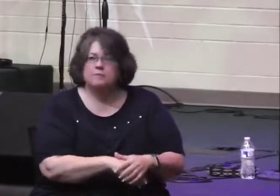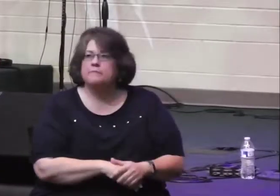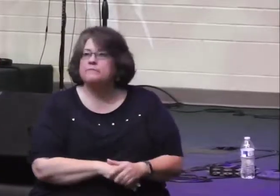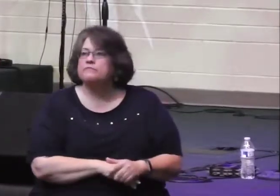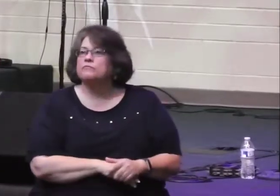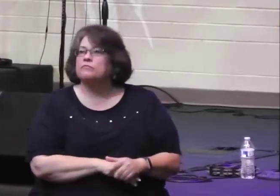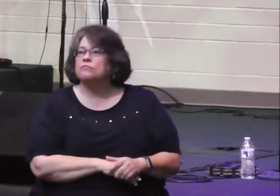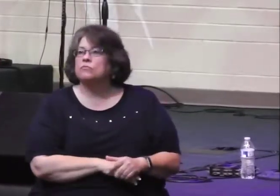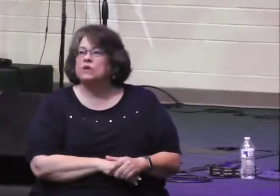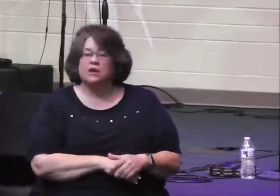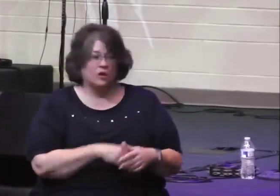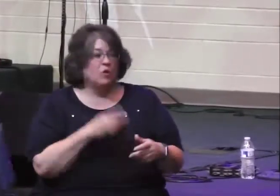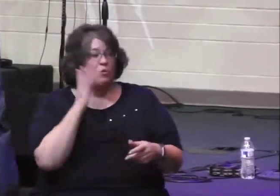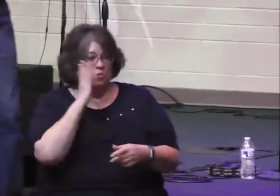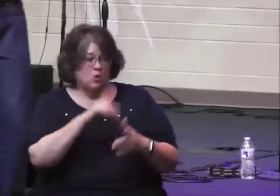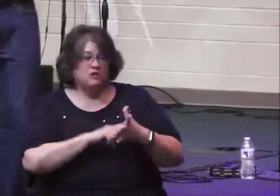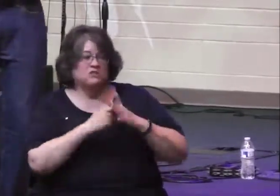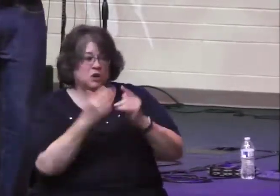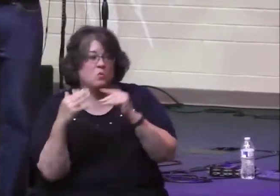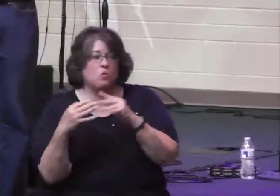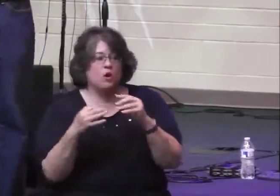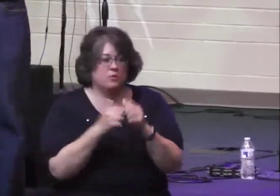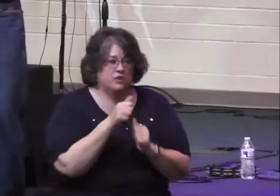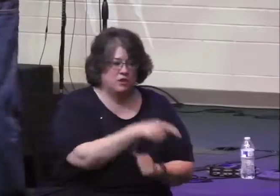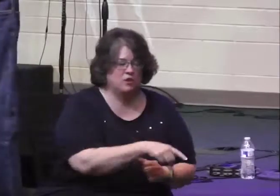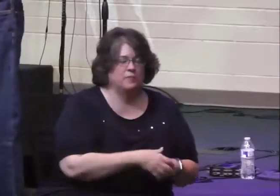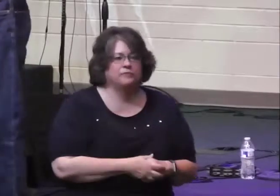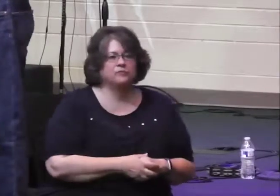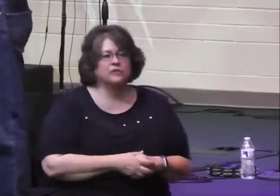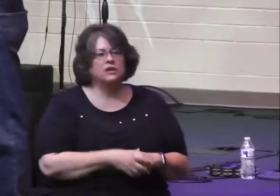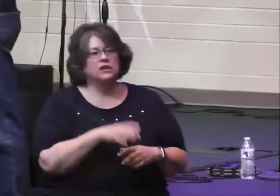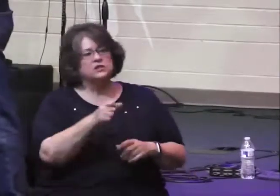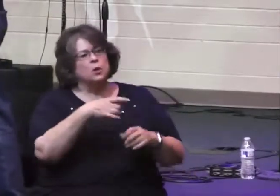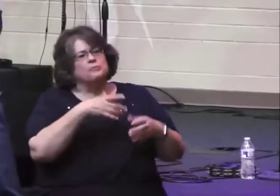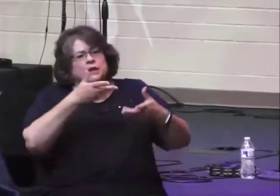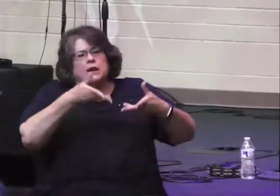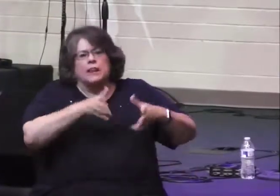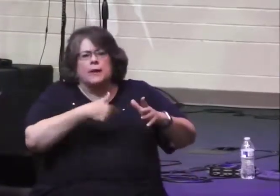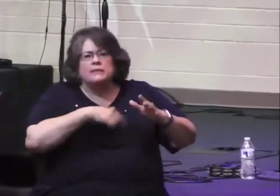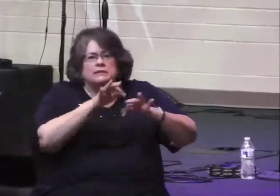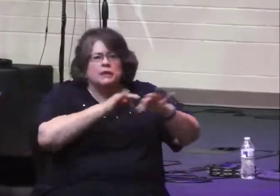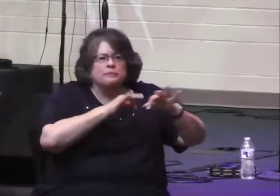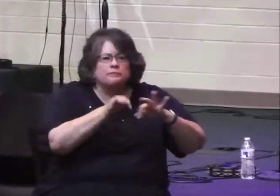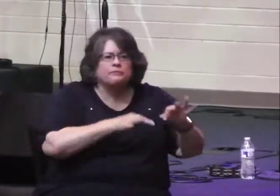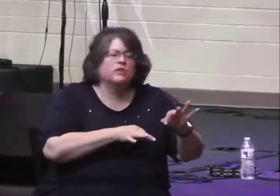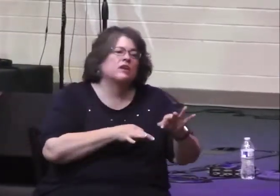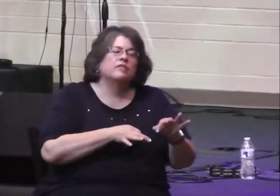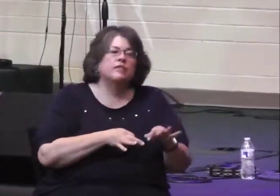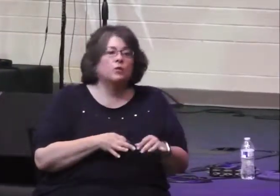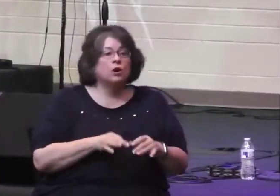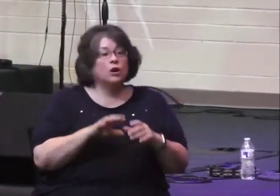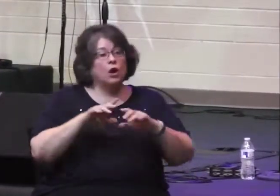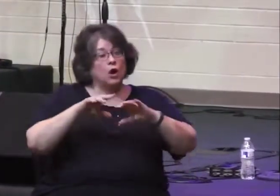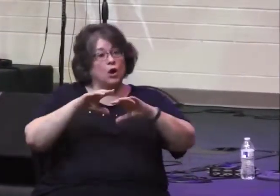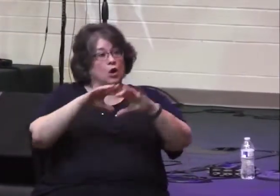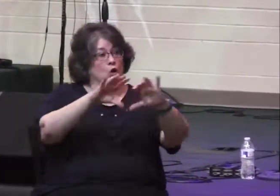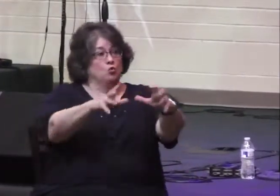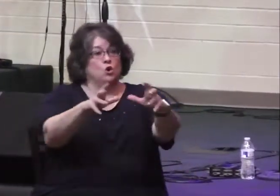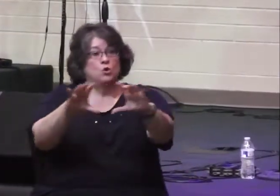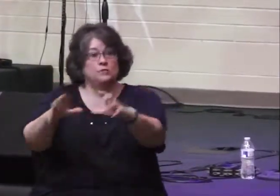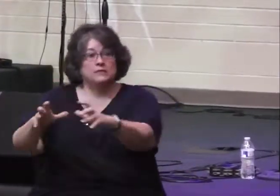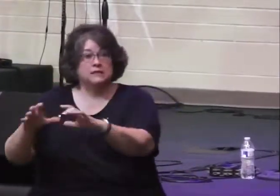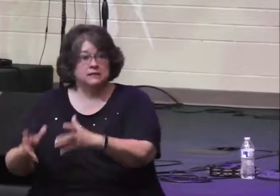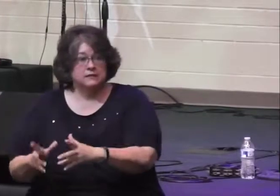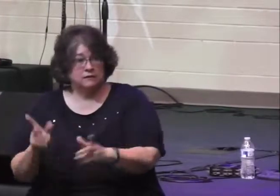is in Gedi. Okay, here's what's happening. There was a coalition of other peoples